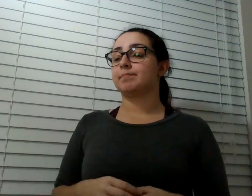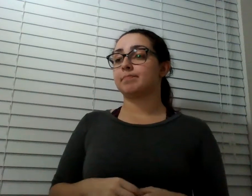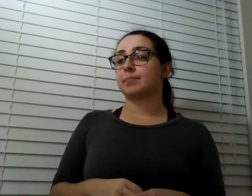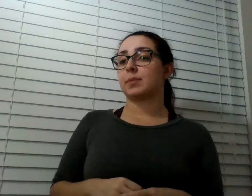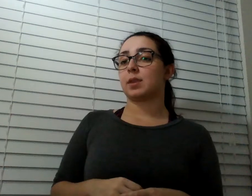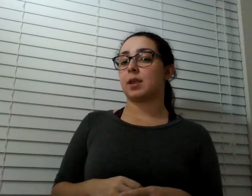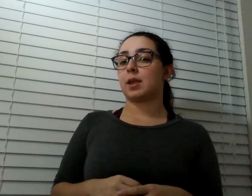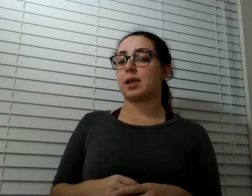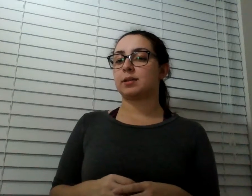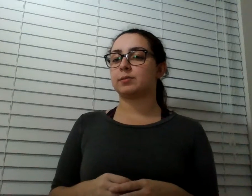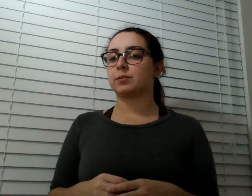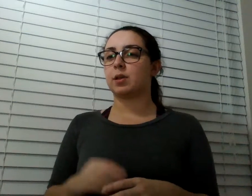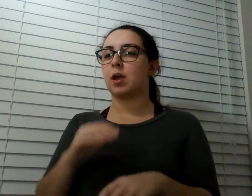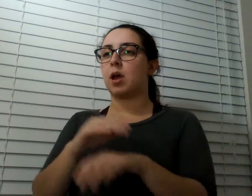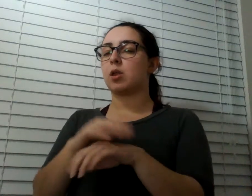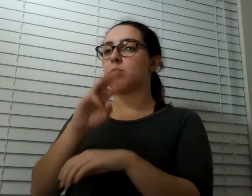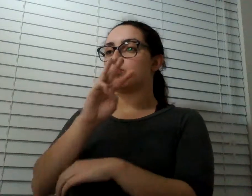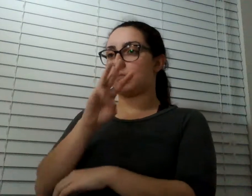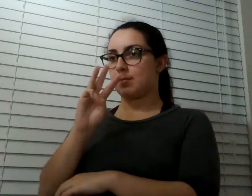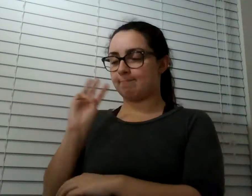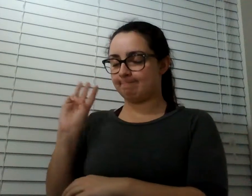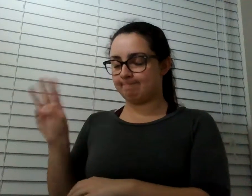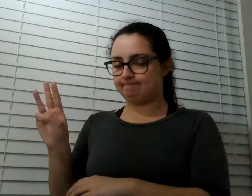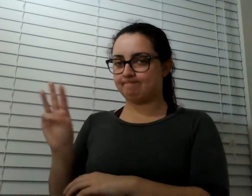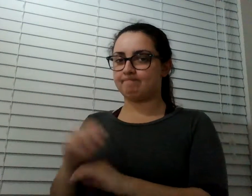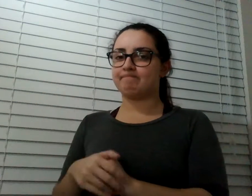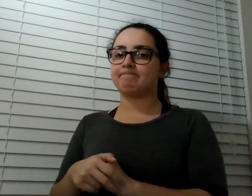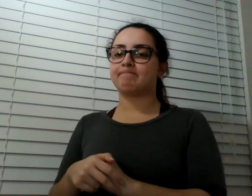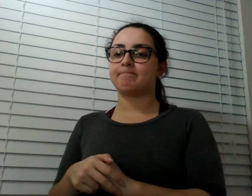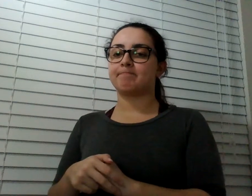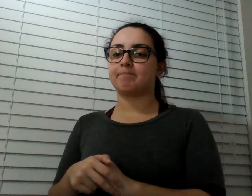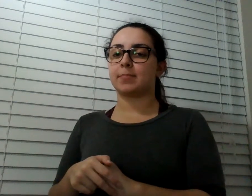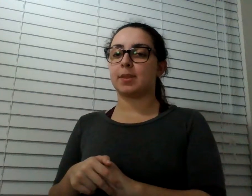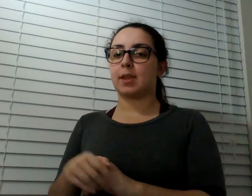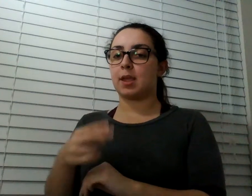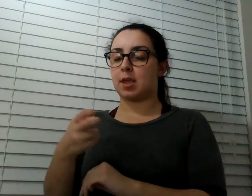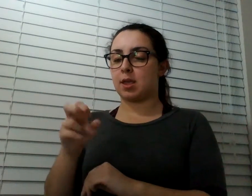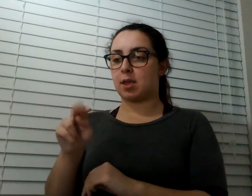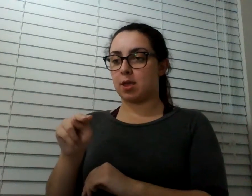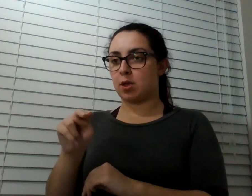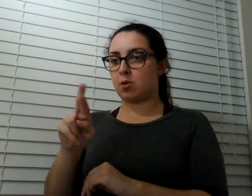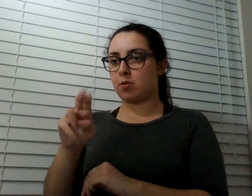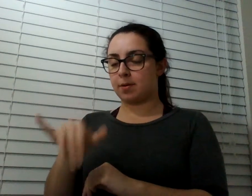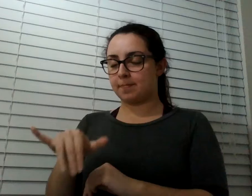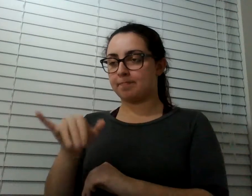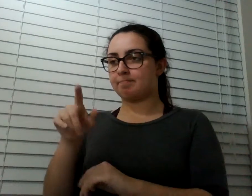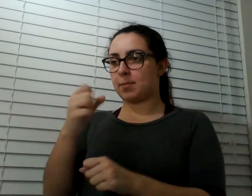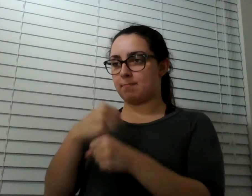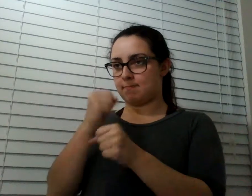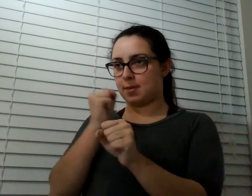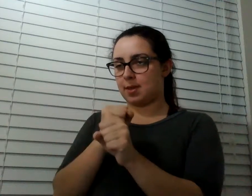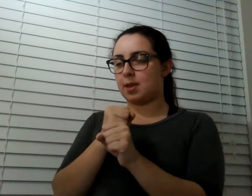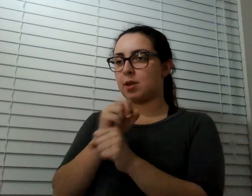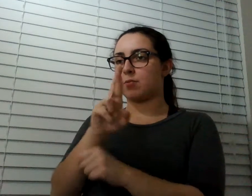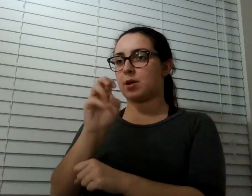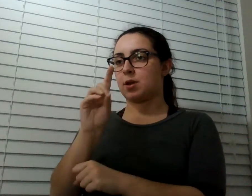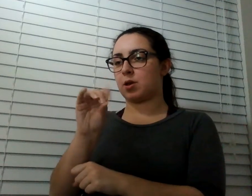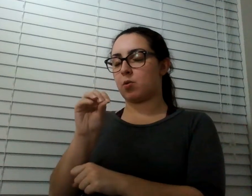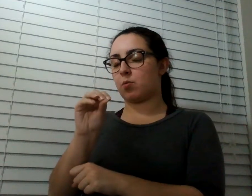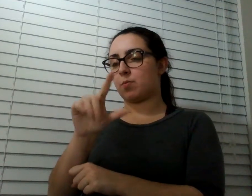just on the web. So that is Henry's animation, and you should look for it at radiolab.org. Yep. It'll be up soon